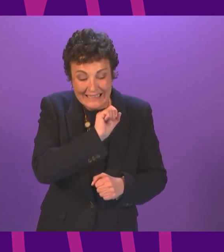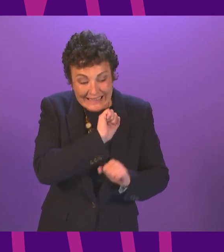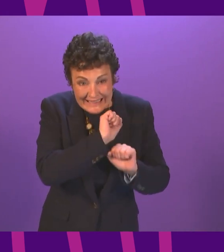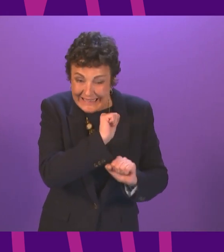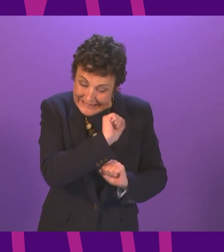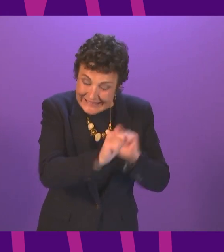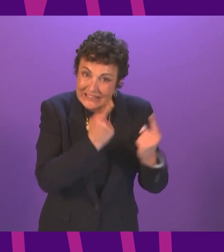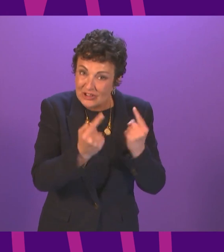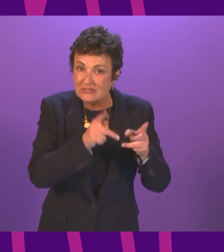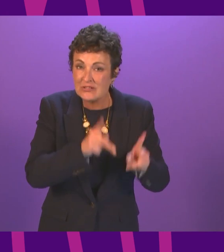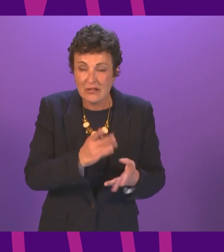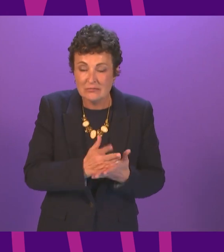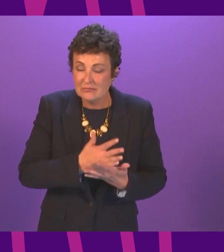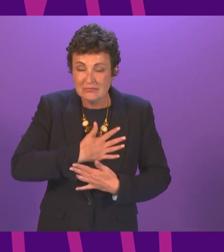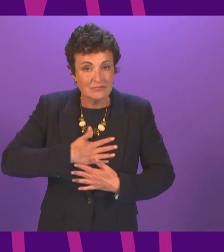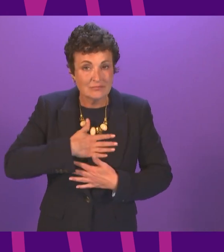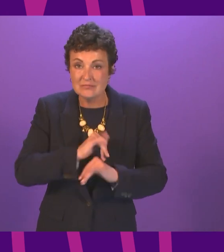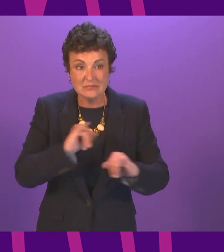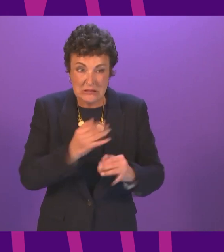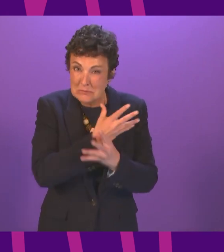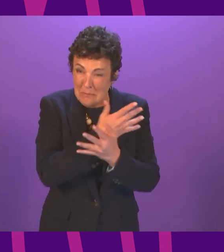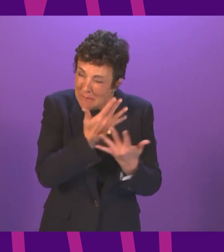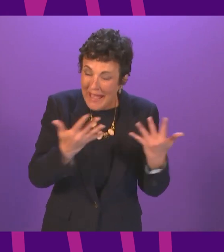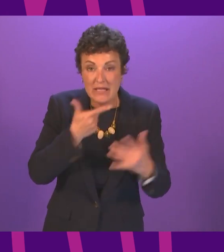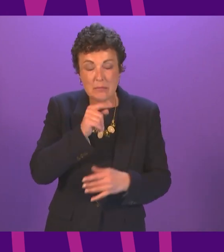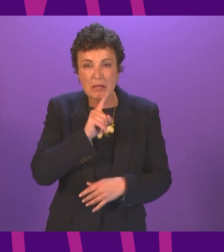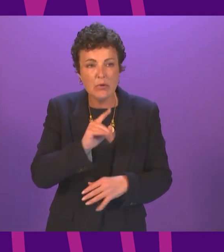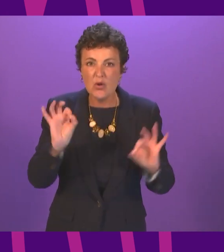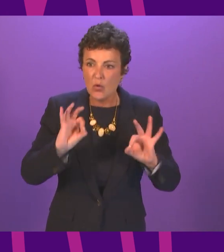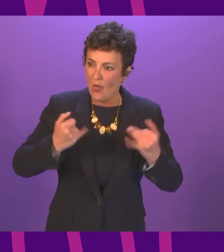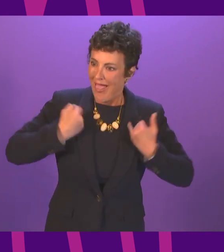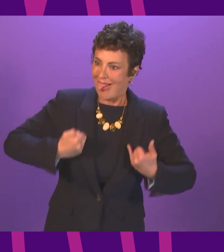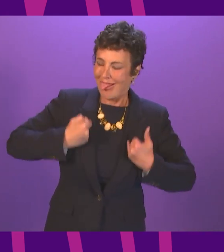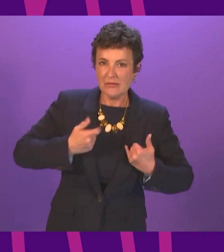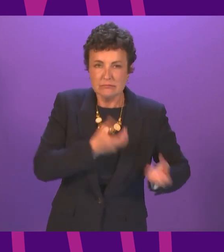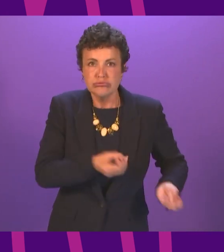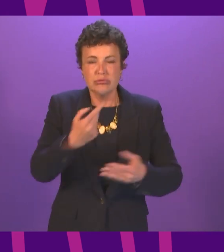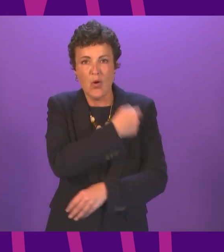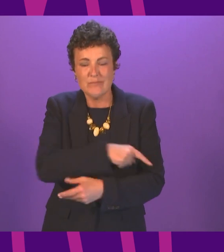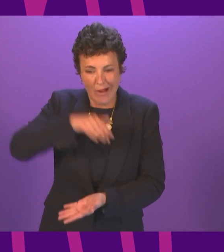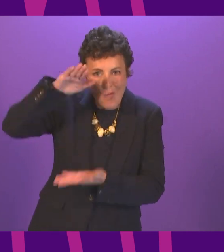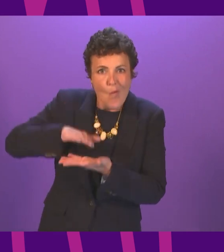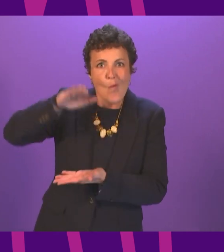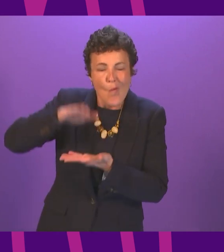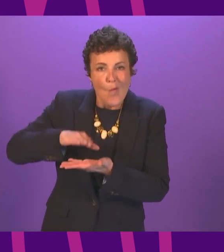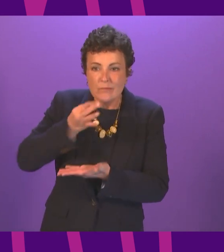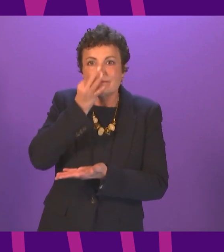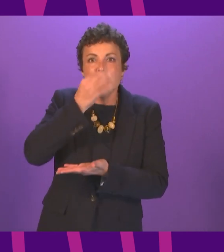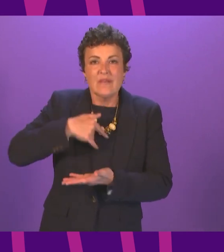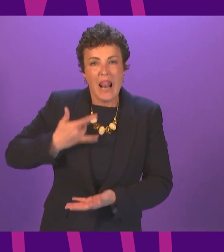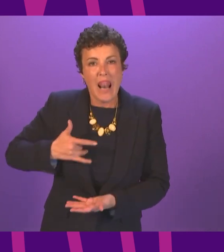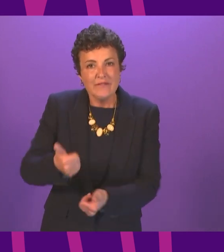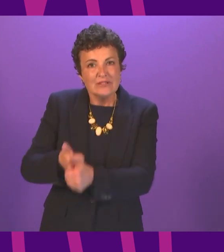devastating and many people with no underlying health conditions ended up on life support machines showing just how seriously